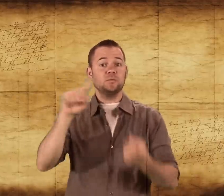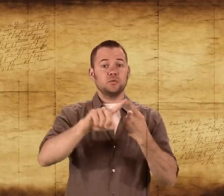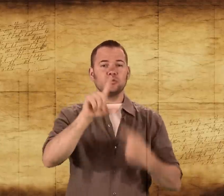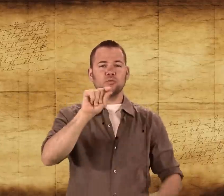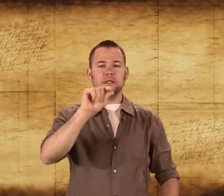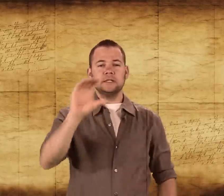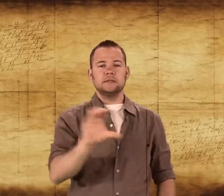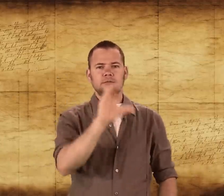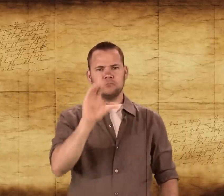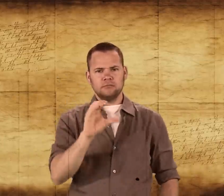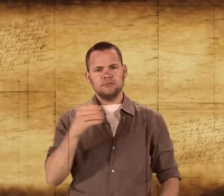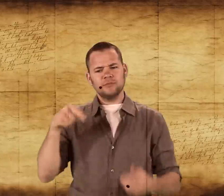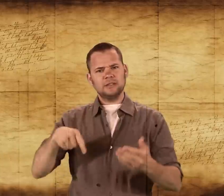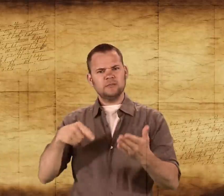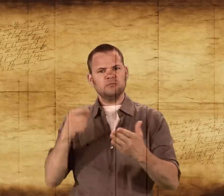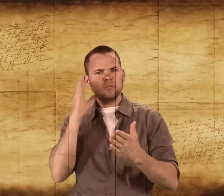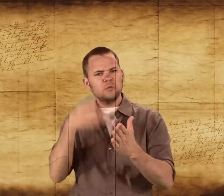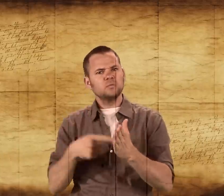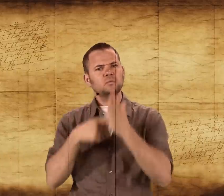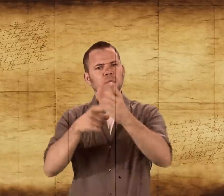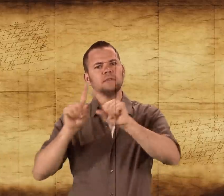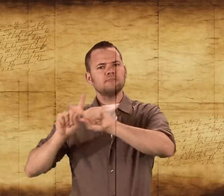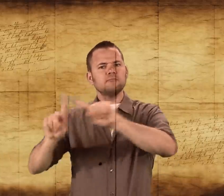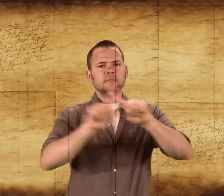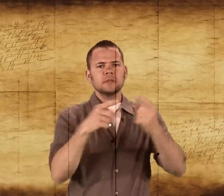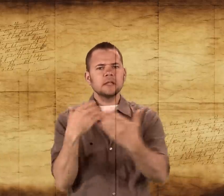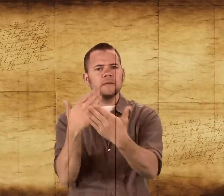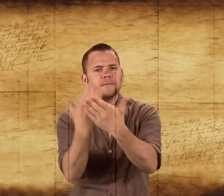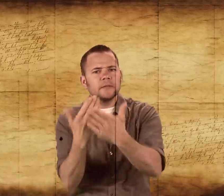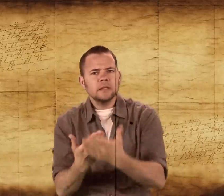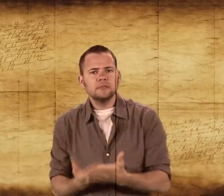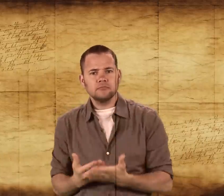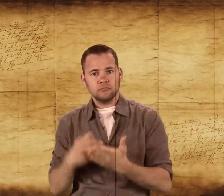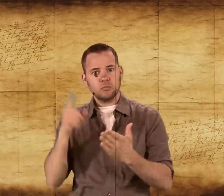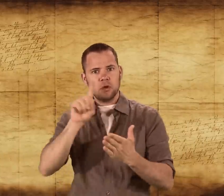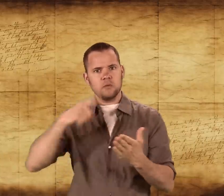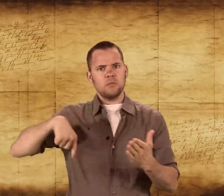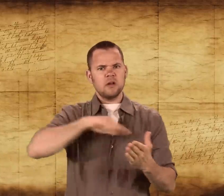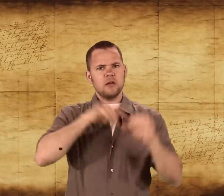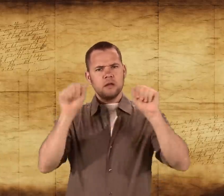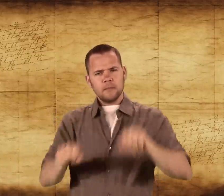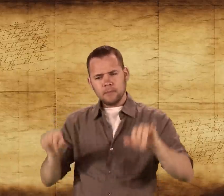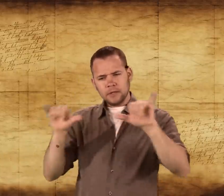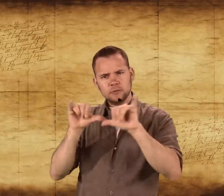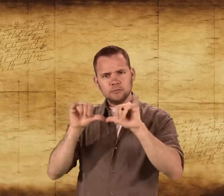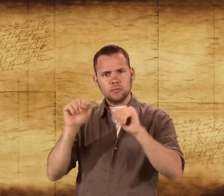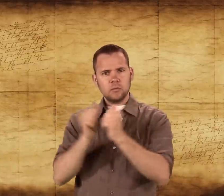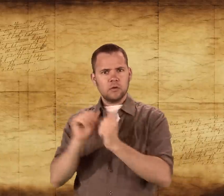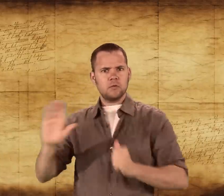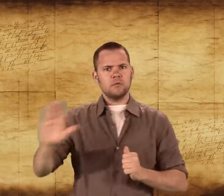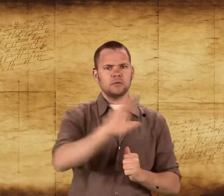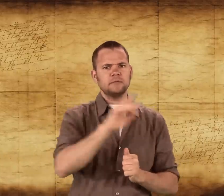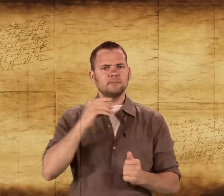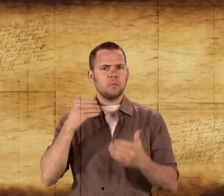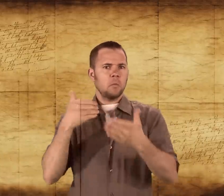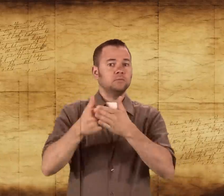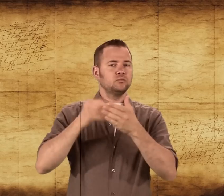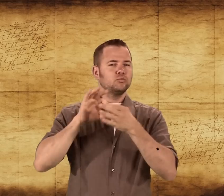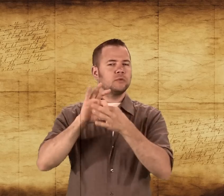19th century and lasted until the 20th century. It will show different evidence where we can measure how